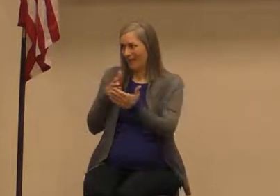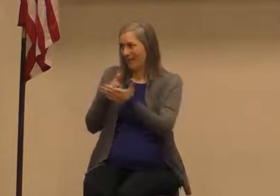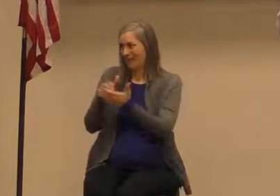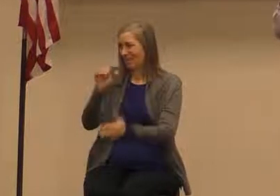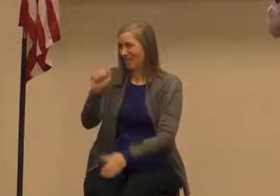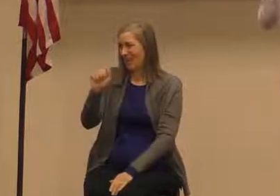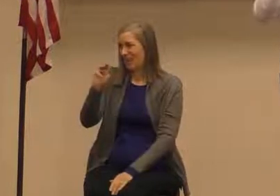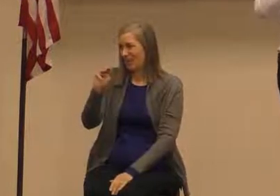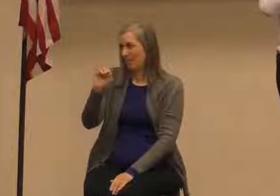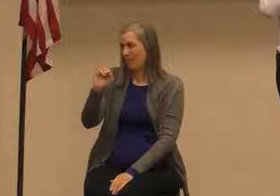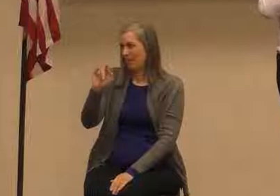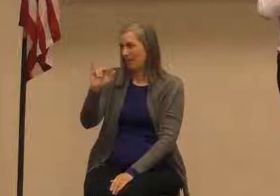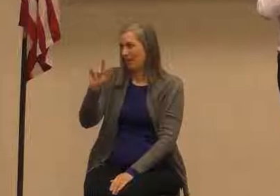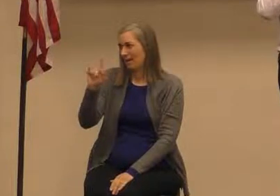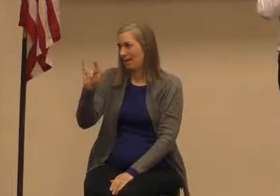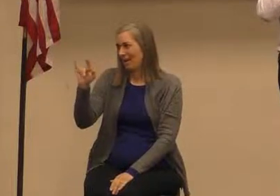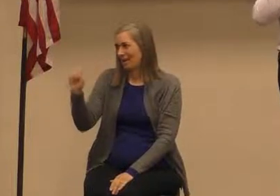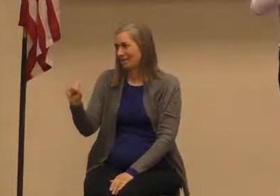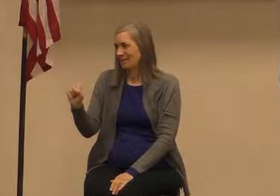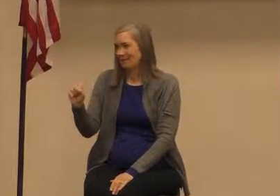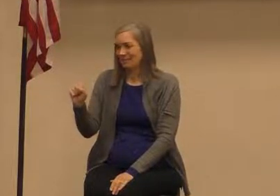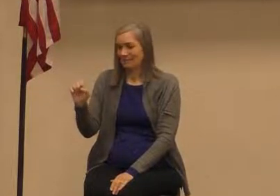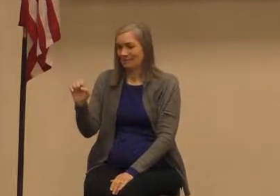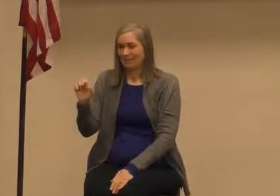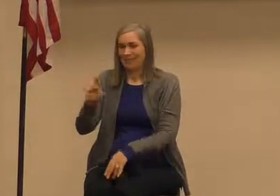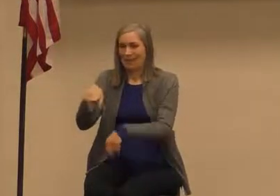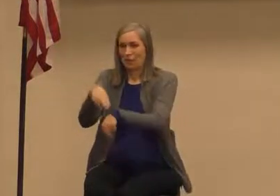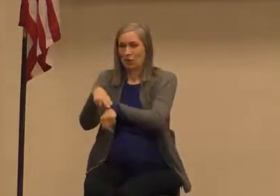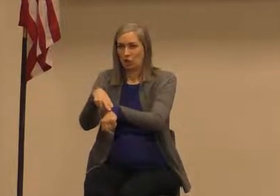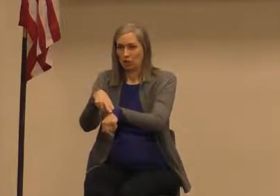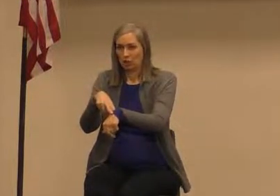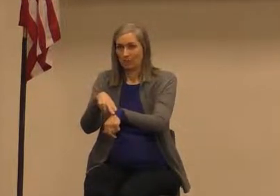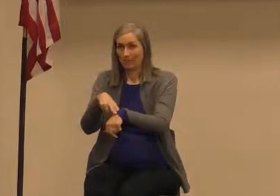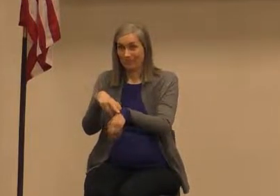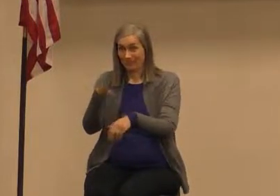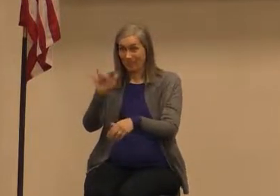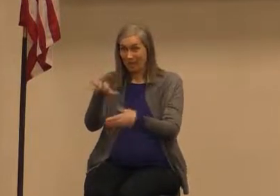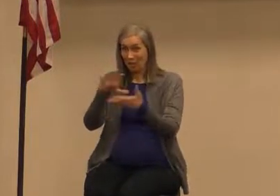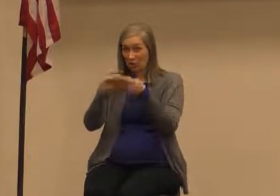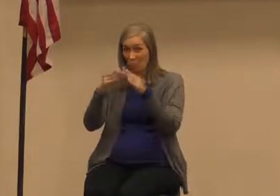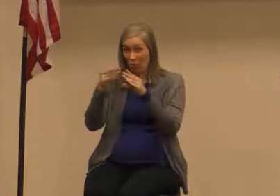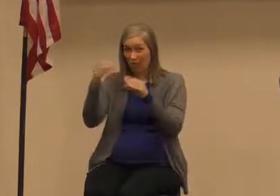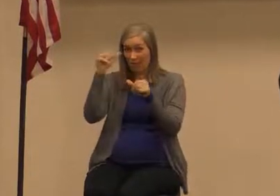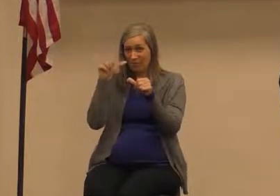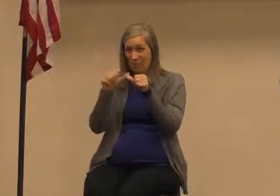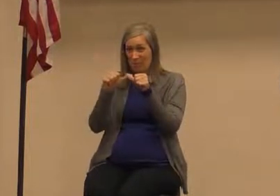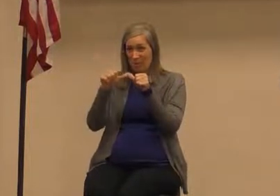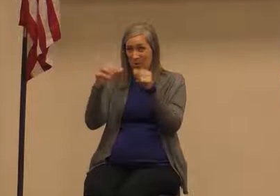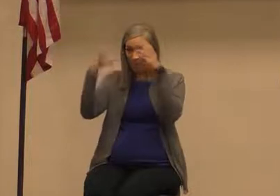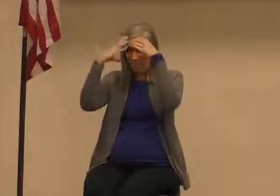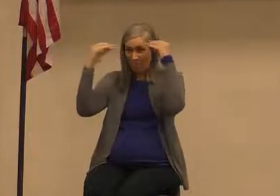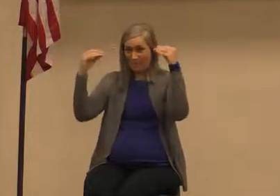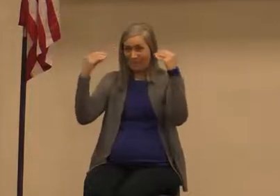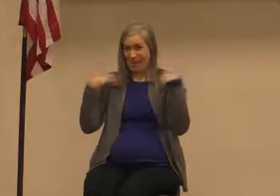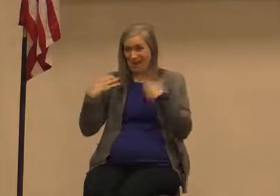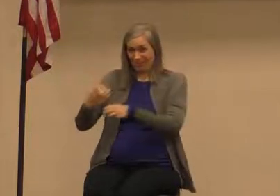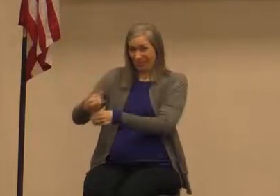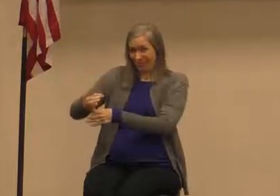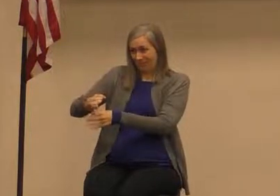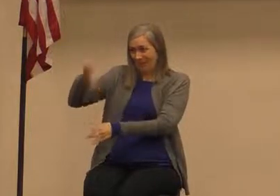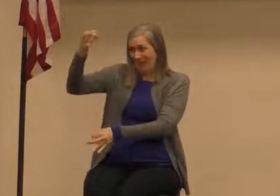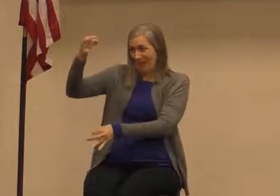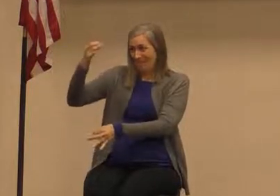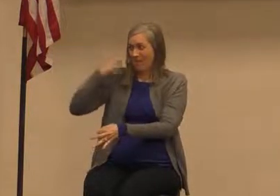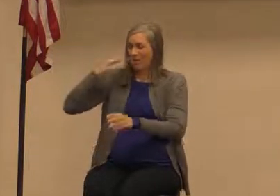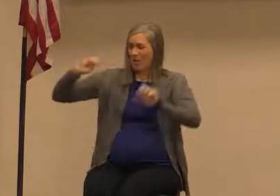as long as Moses would hold up his staff the Israelites would win and when he would drop